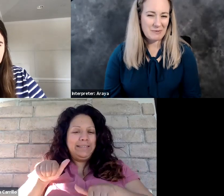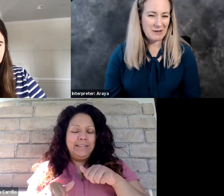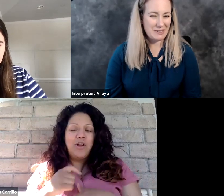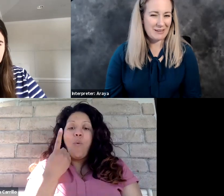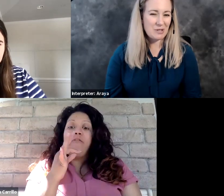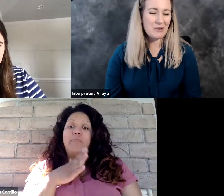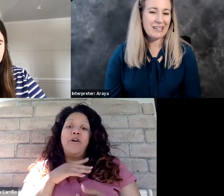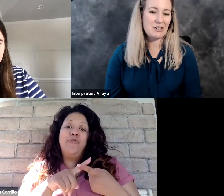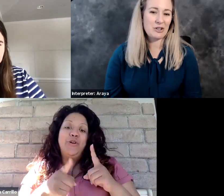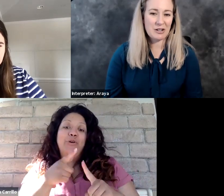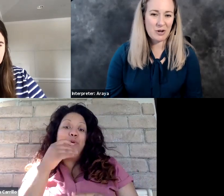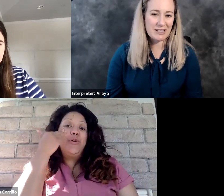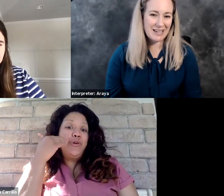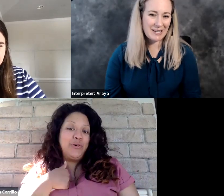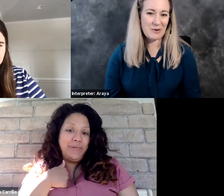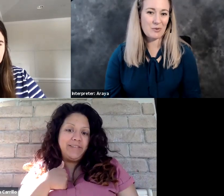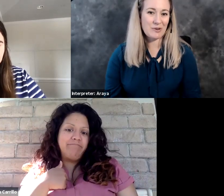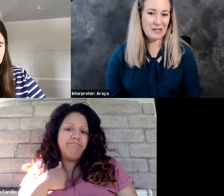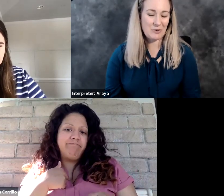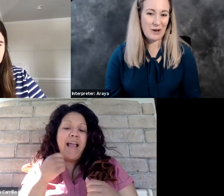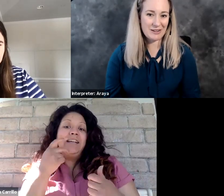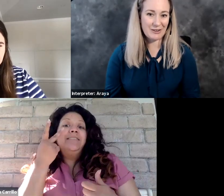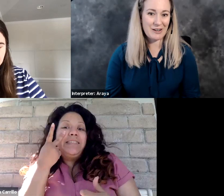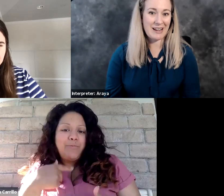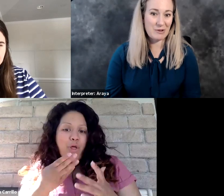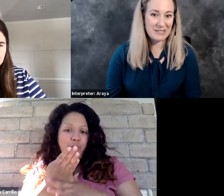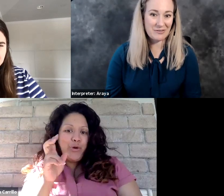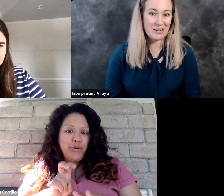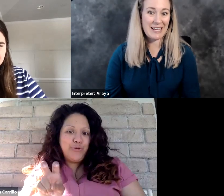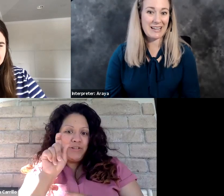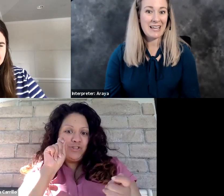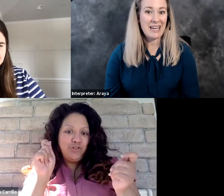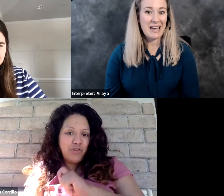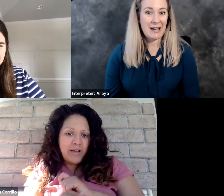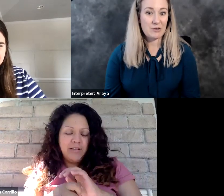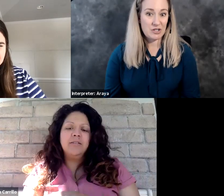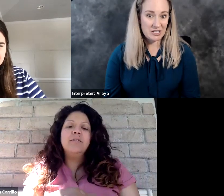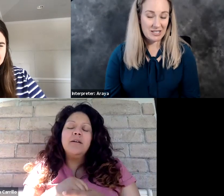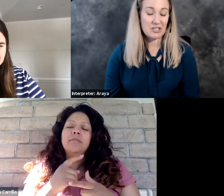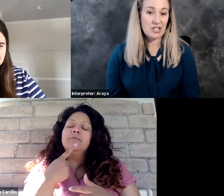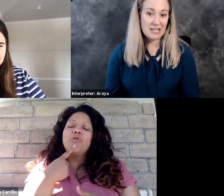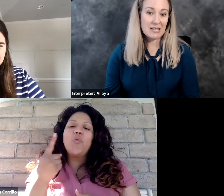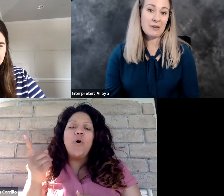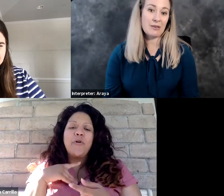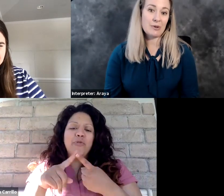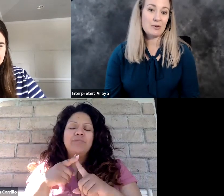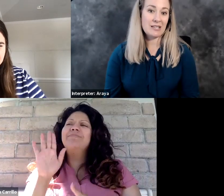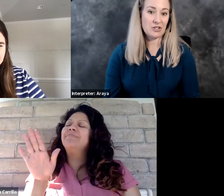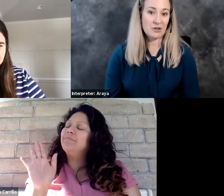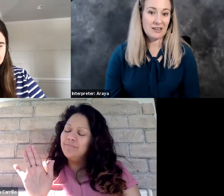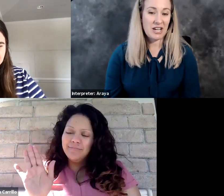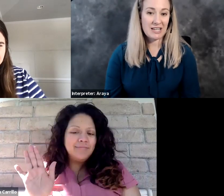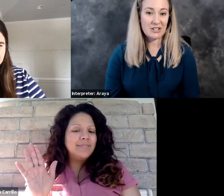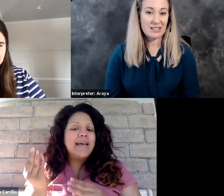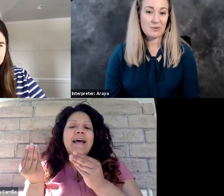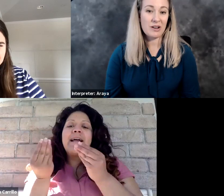came up to me and was, was really unsure, not trusting, you know, whether or not I would be different. And, um, she's seen me through this